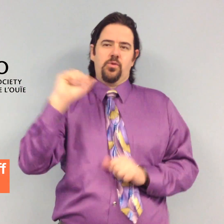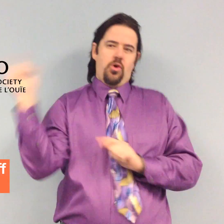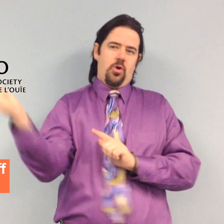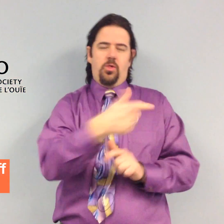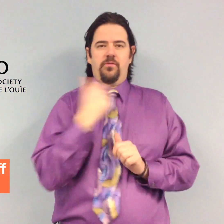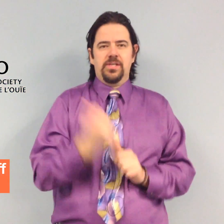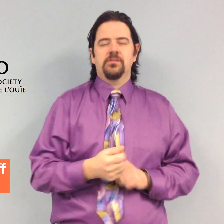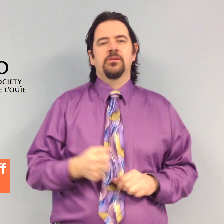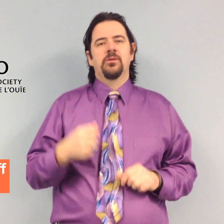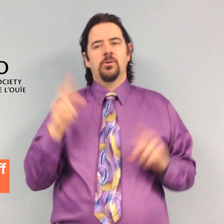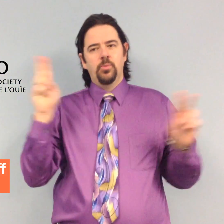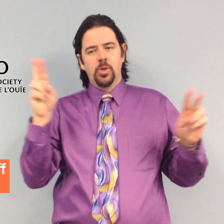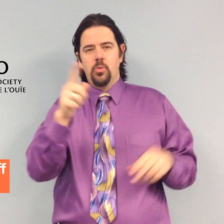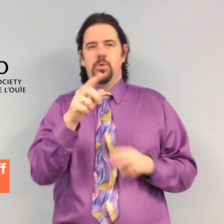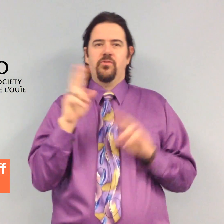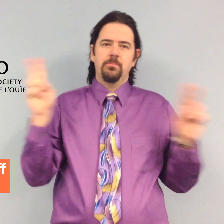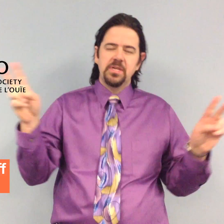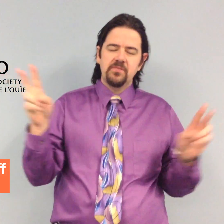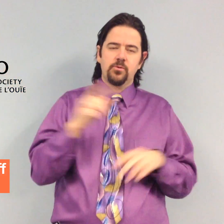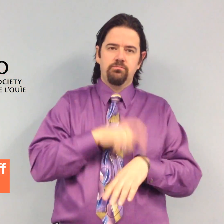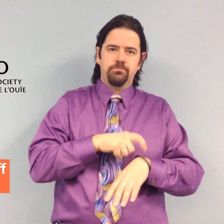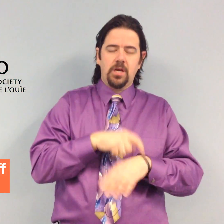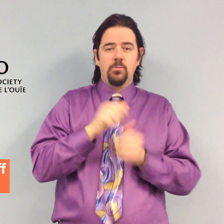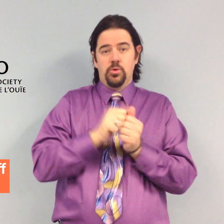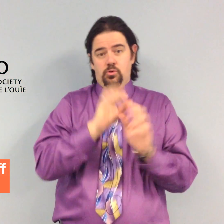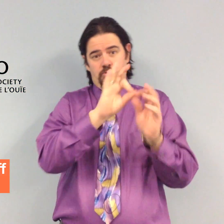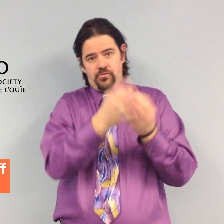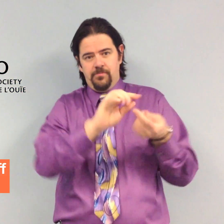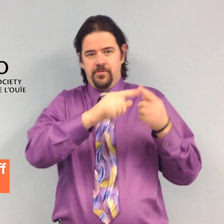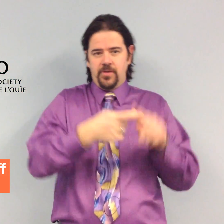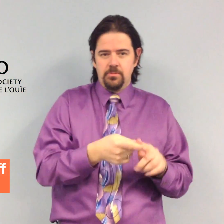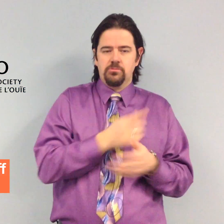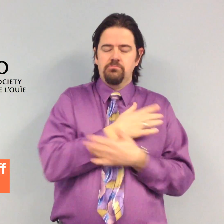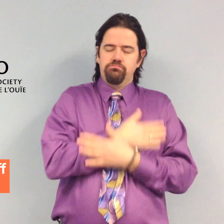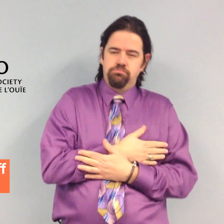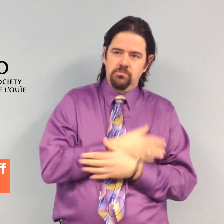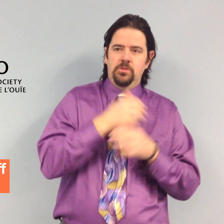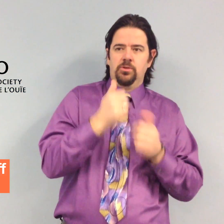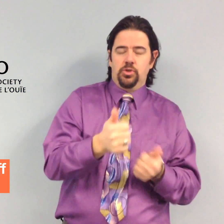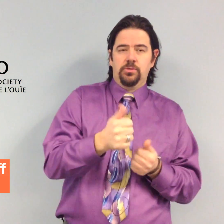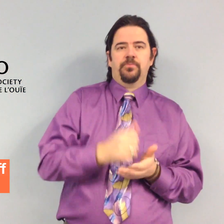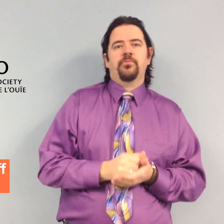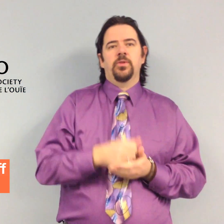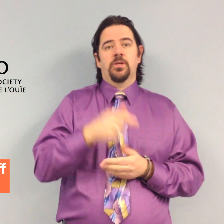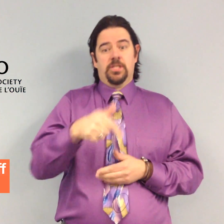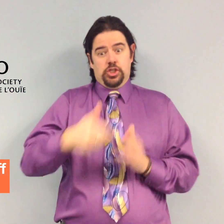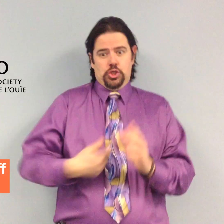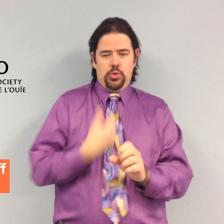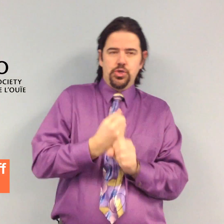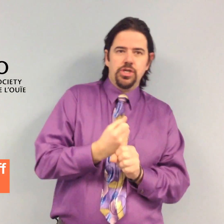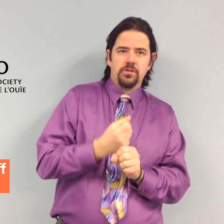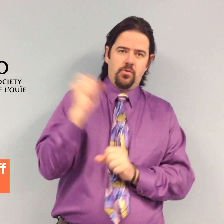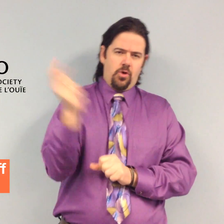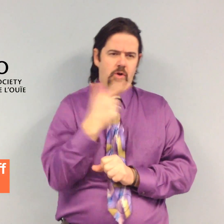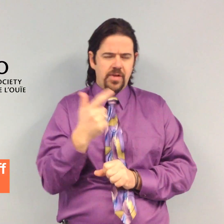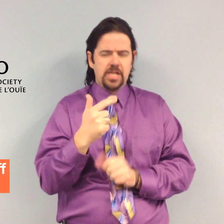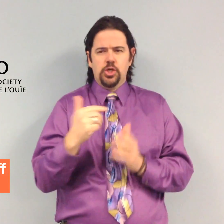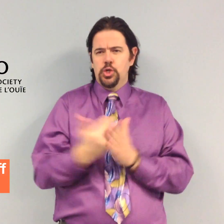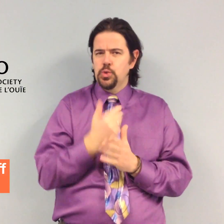Hello, and welcome to the New Year 2015. It's a brand new year for all of us, and we hope you had a peaceful and